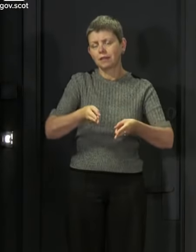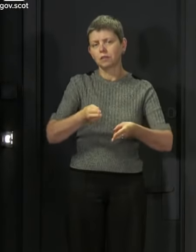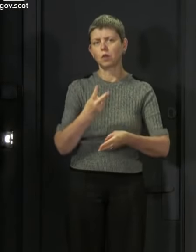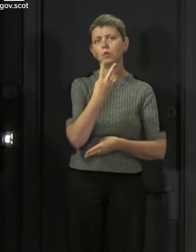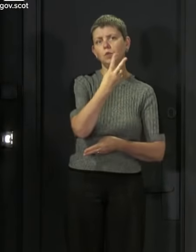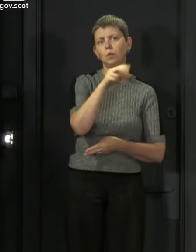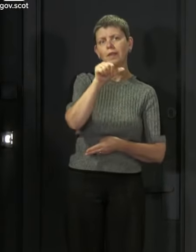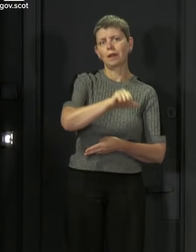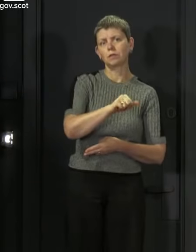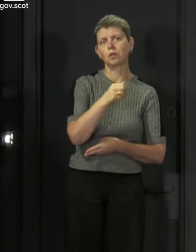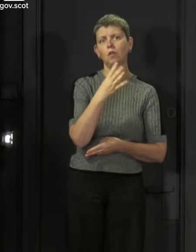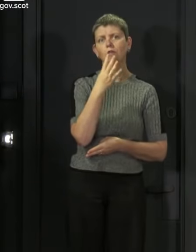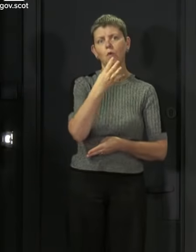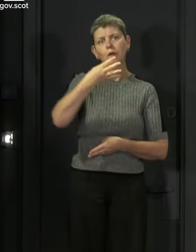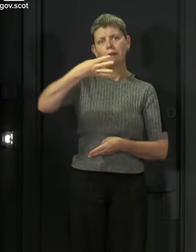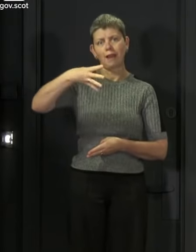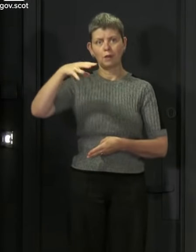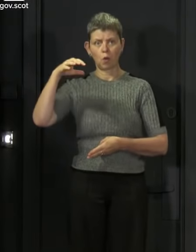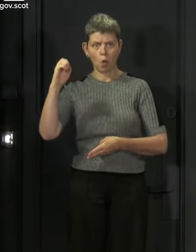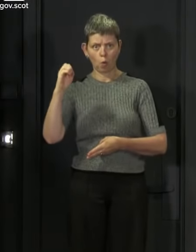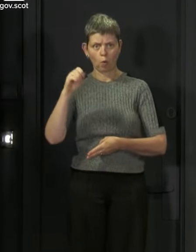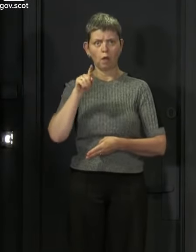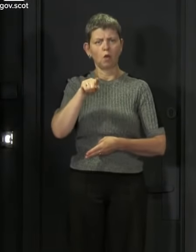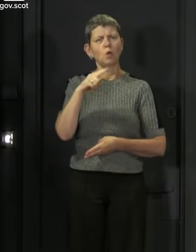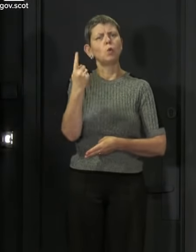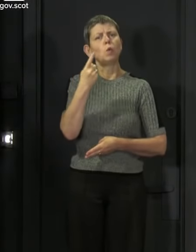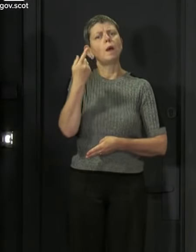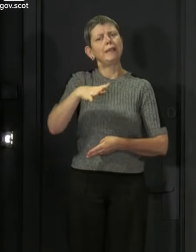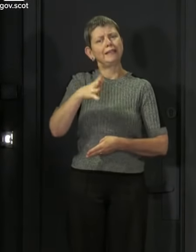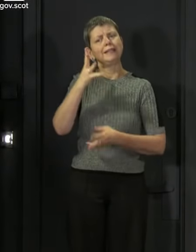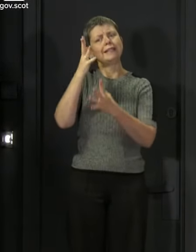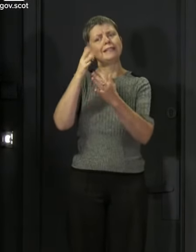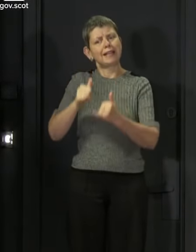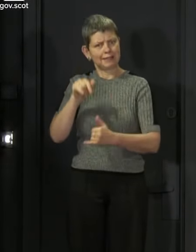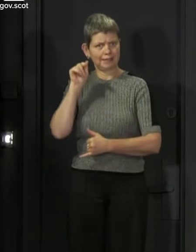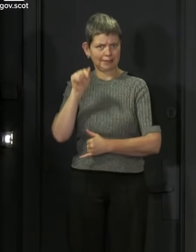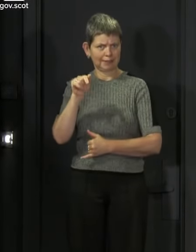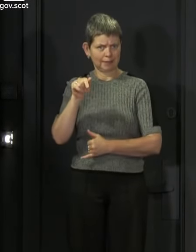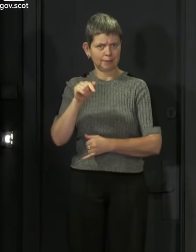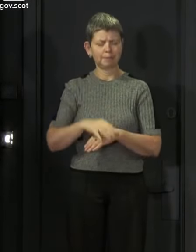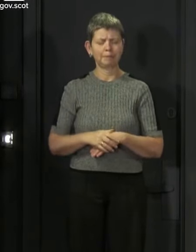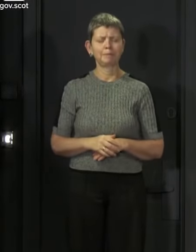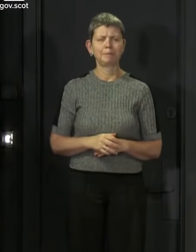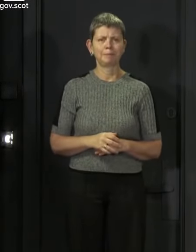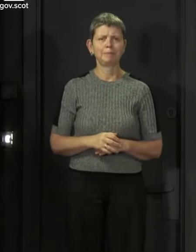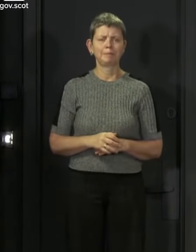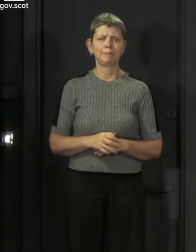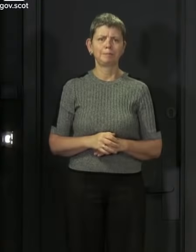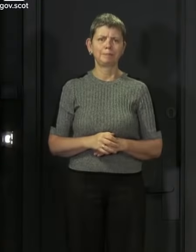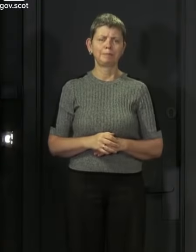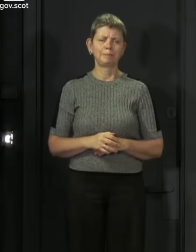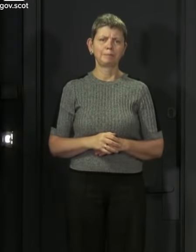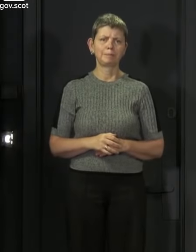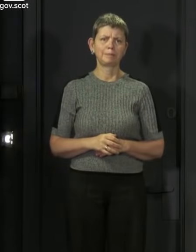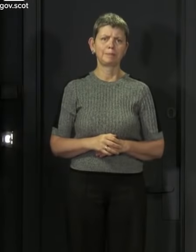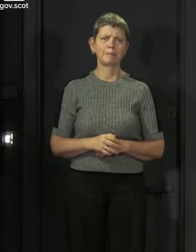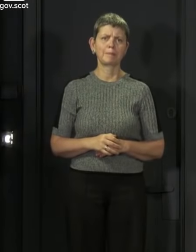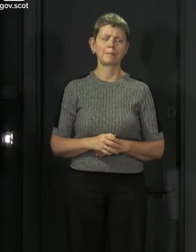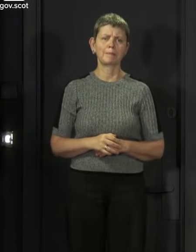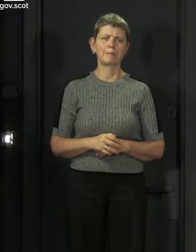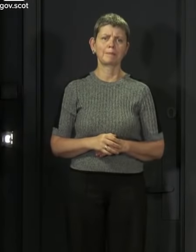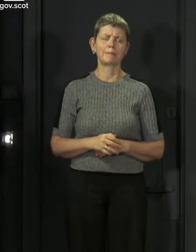,490. Of course, that's the number under that measurement of patients who test positive through a test.